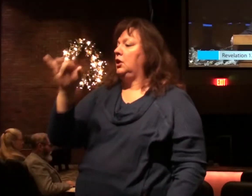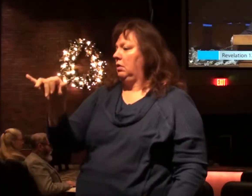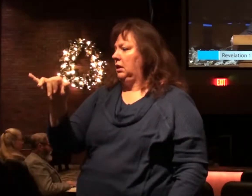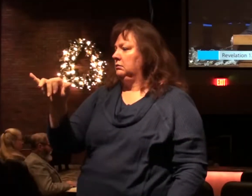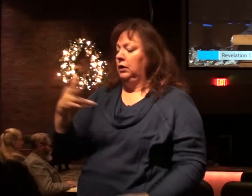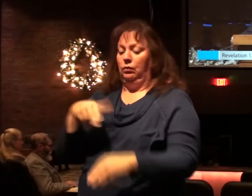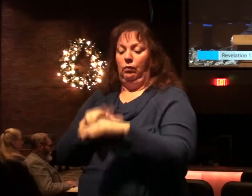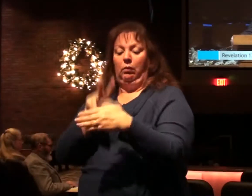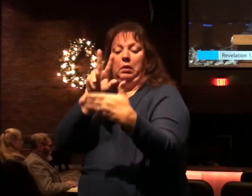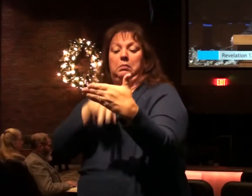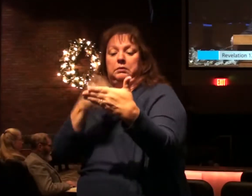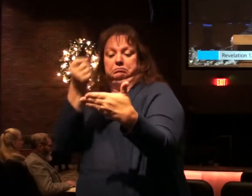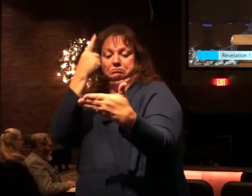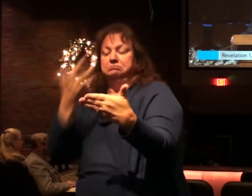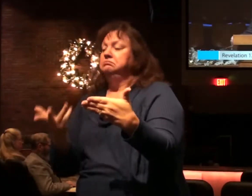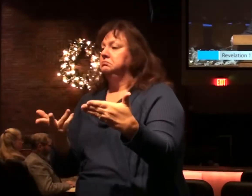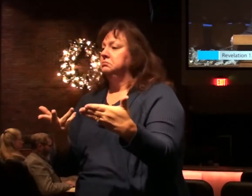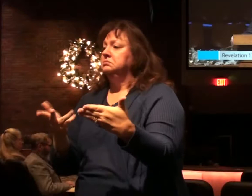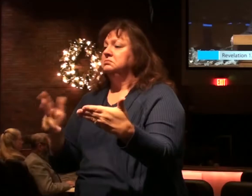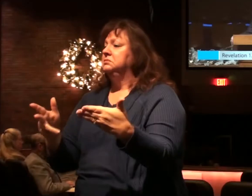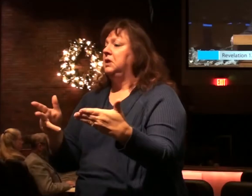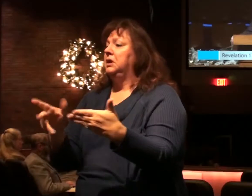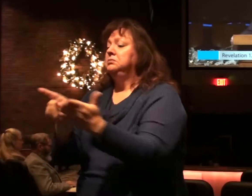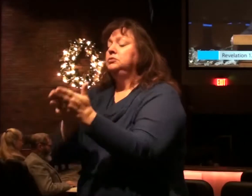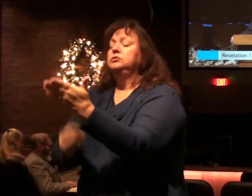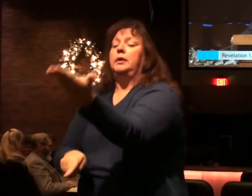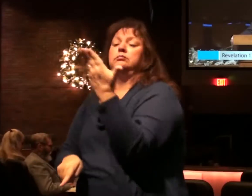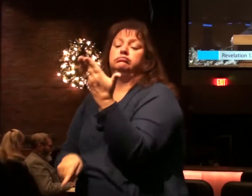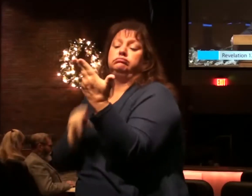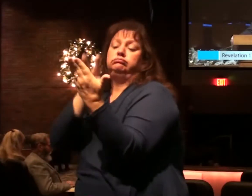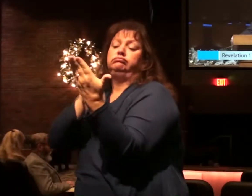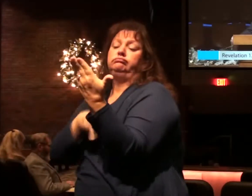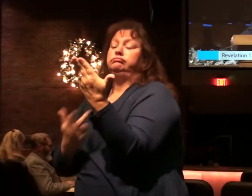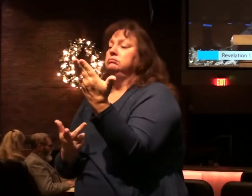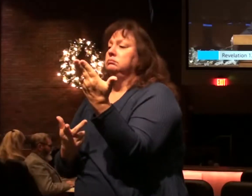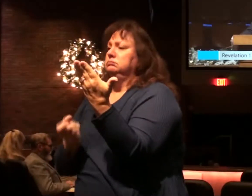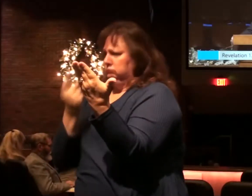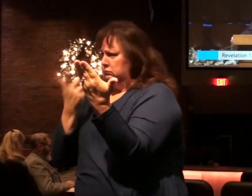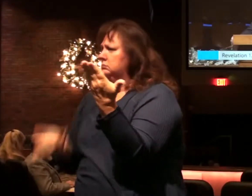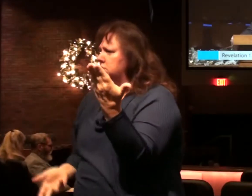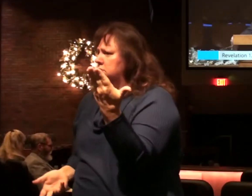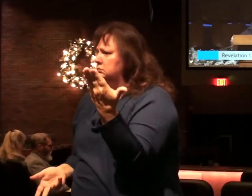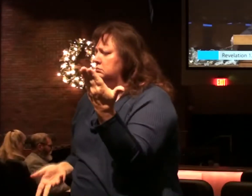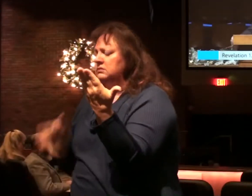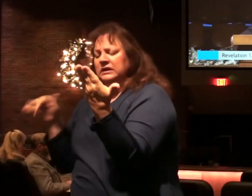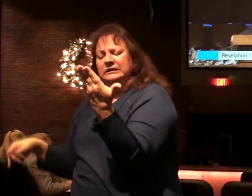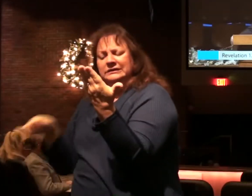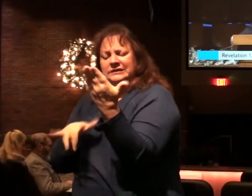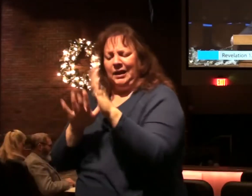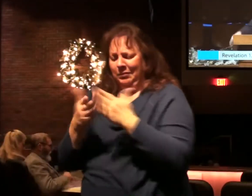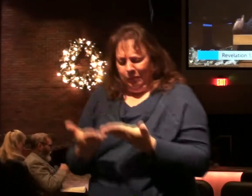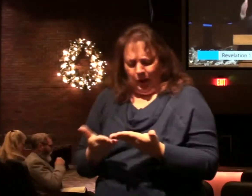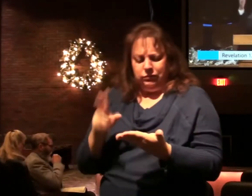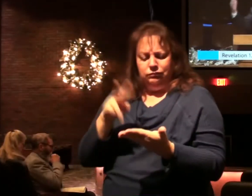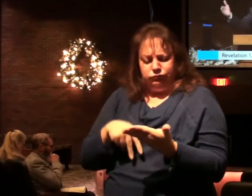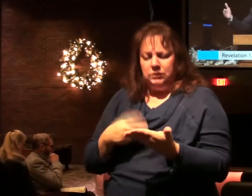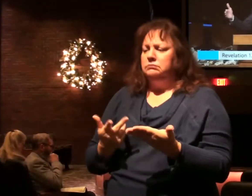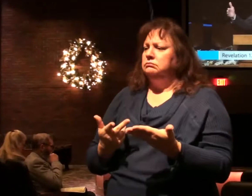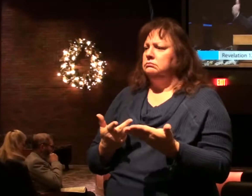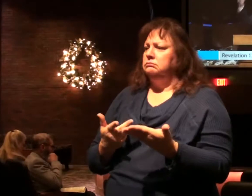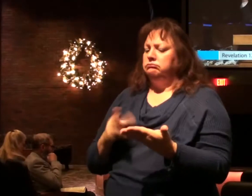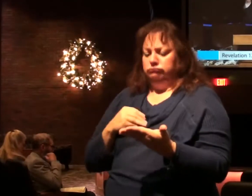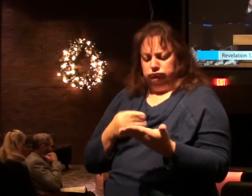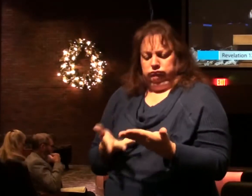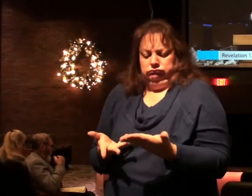normally, like if you read part of the paper before you came this morning. Same way. figure, take it at